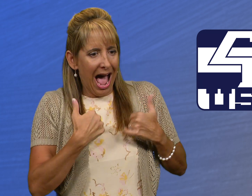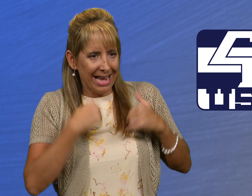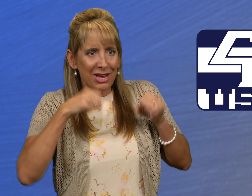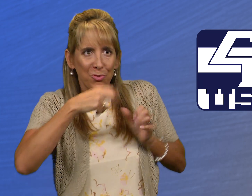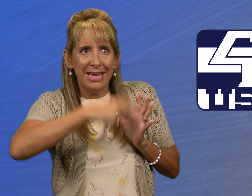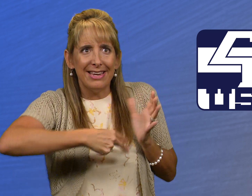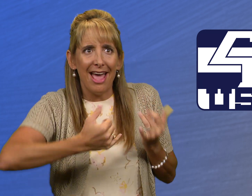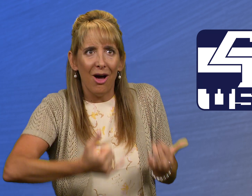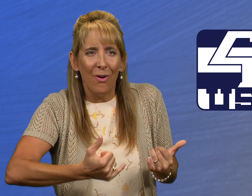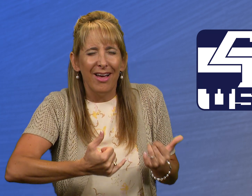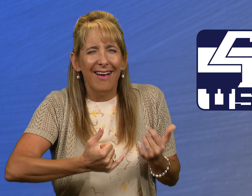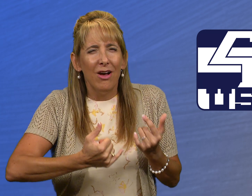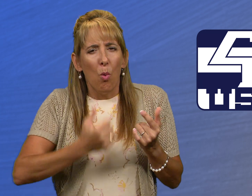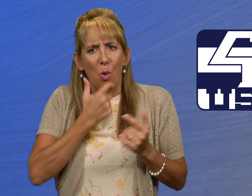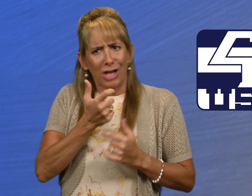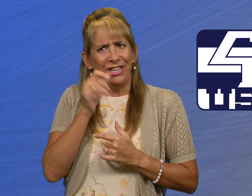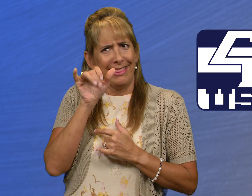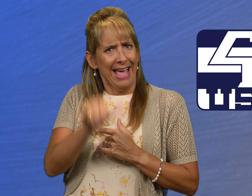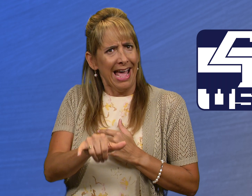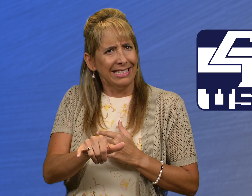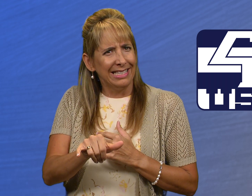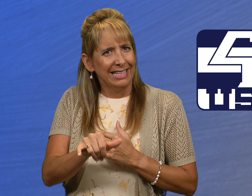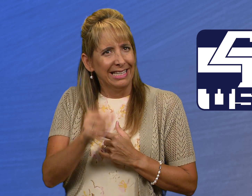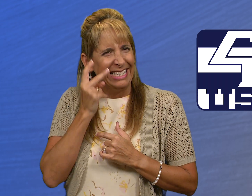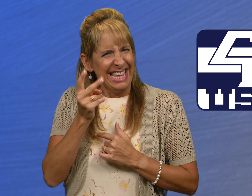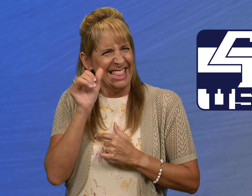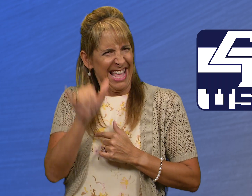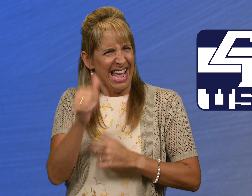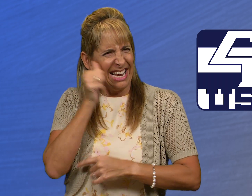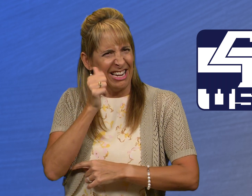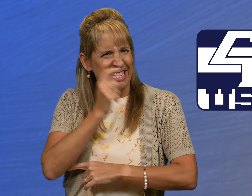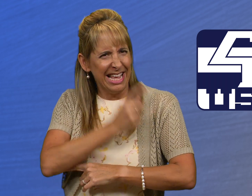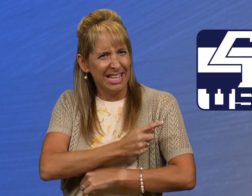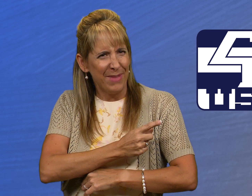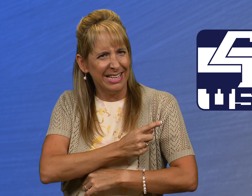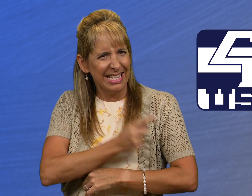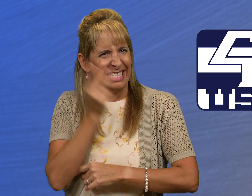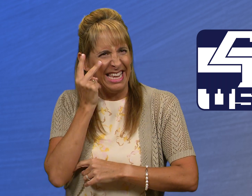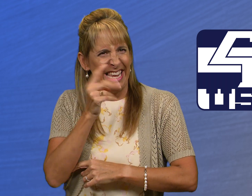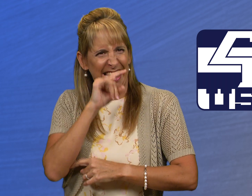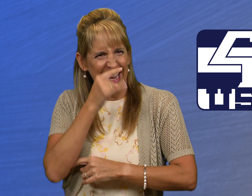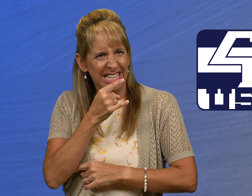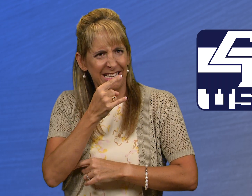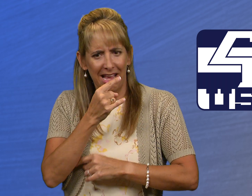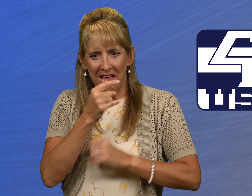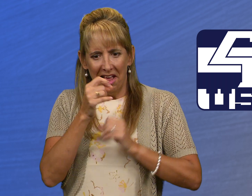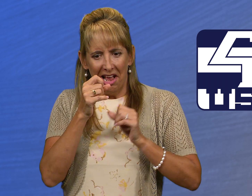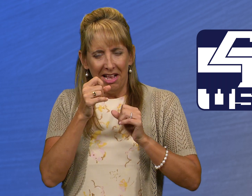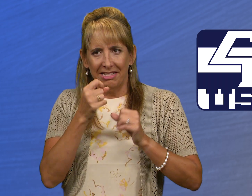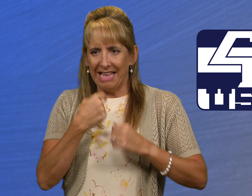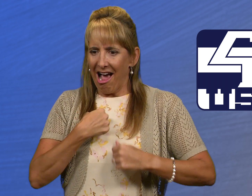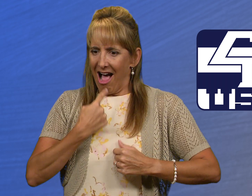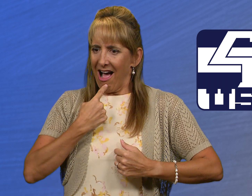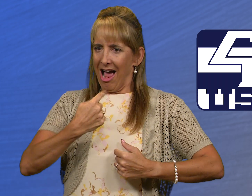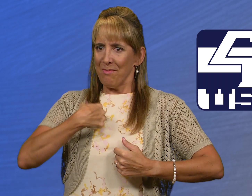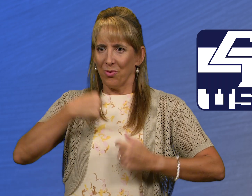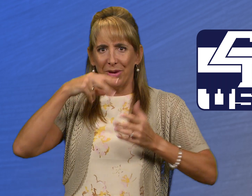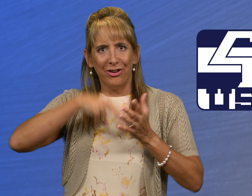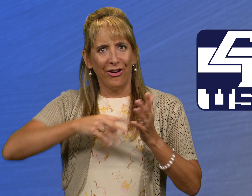I can read now. Watching that, seeing that on a daily basis, seeing kids say, I'm a reader